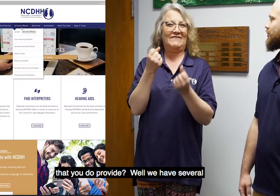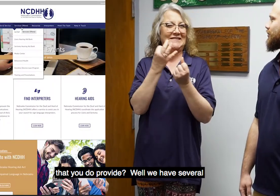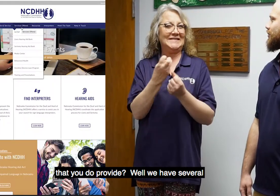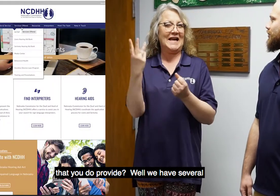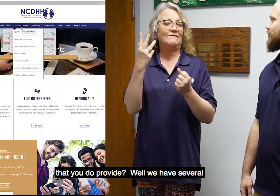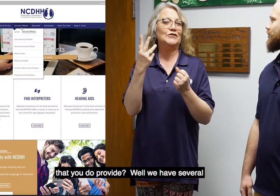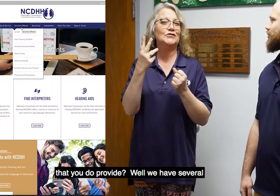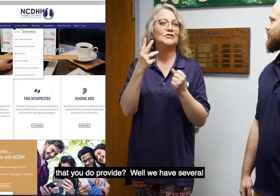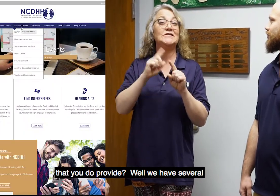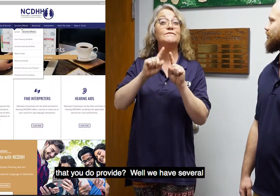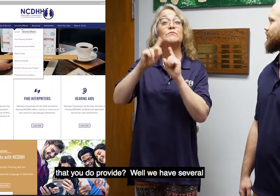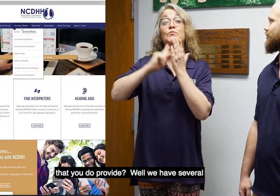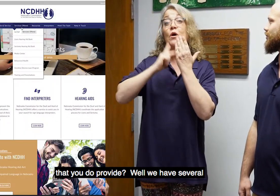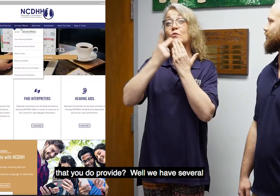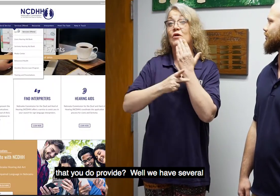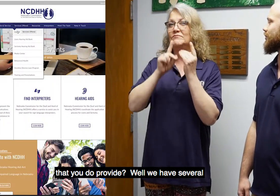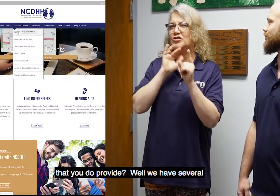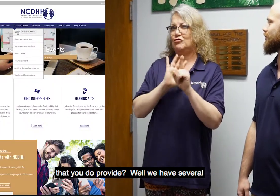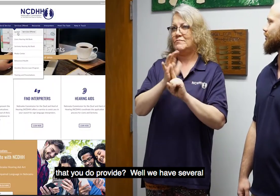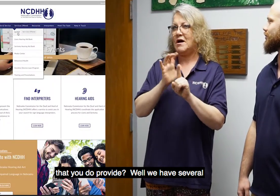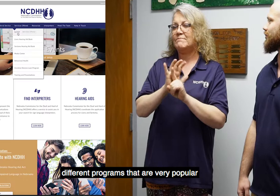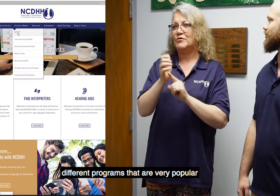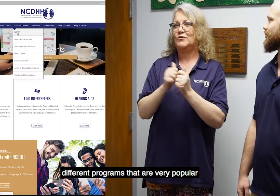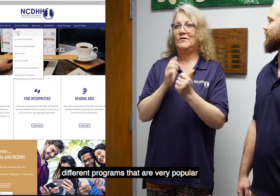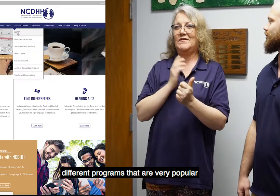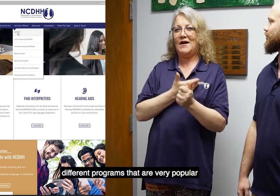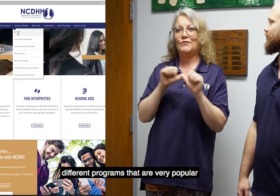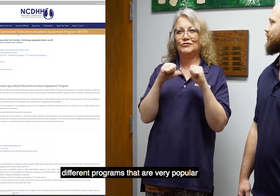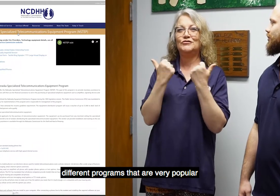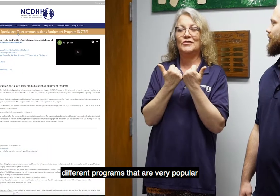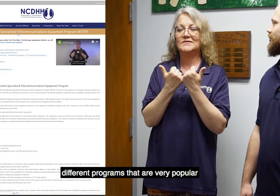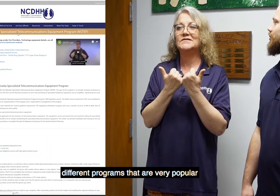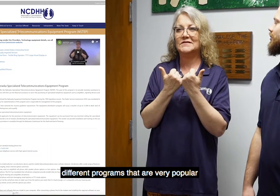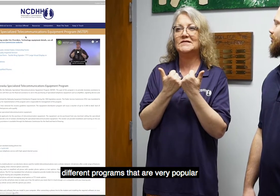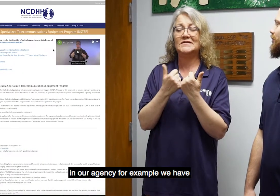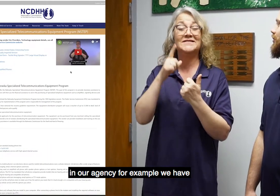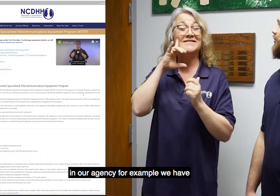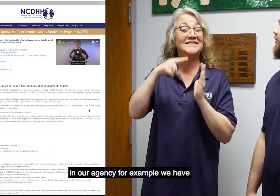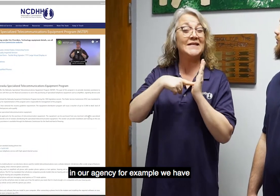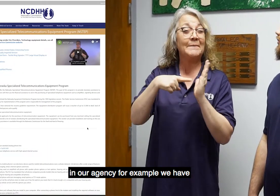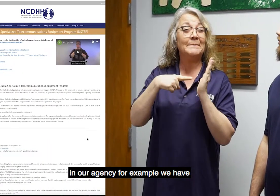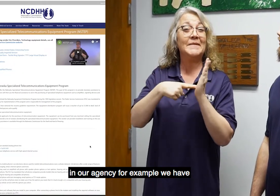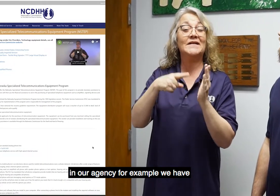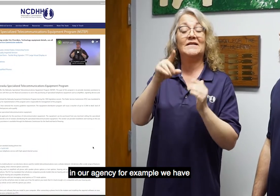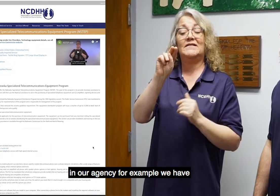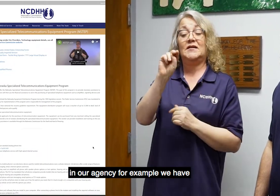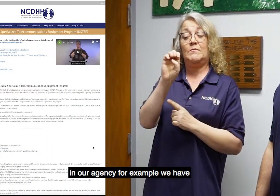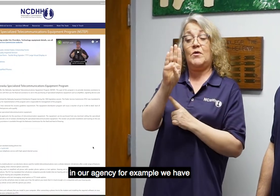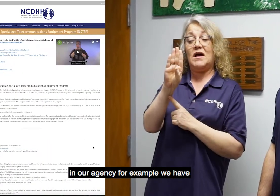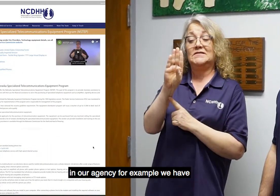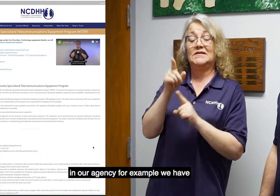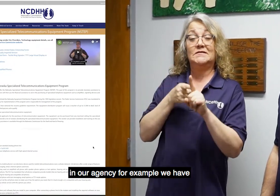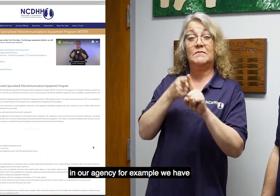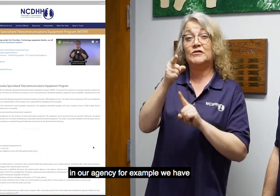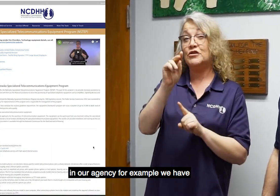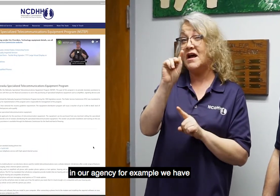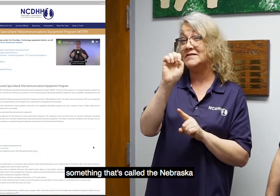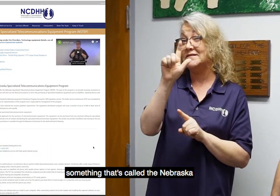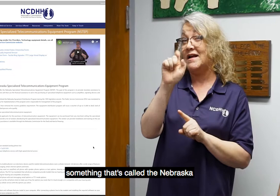Well, we have several different programs that are very popular in our agency. For example, we have something that's called the